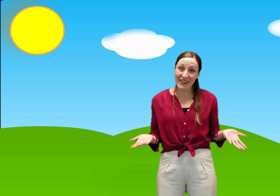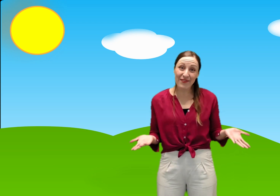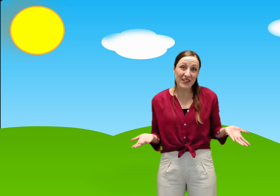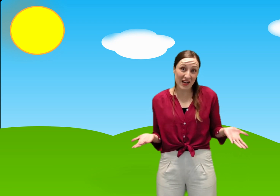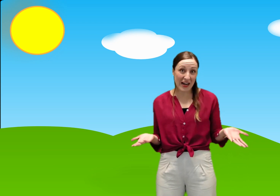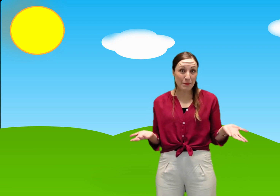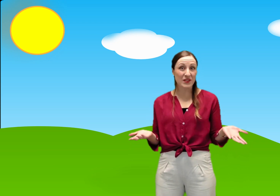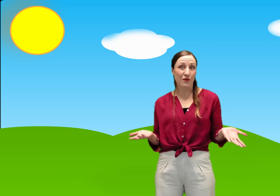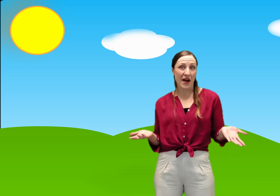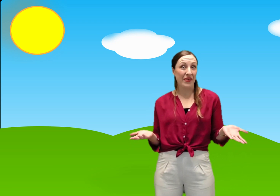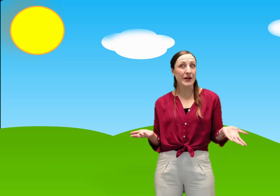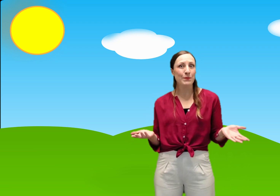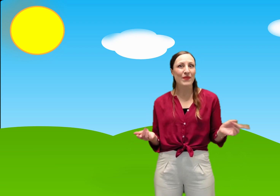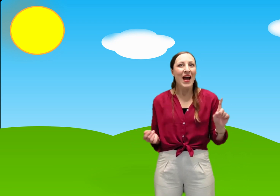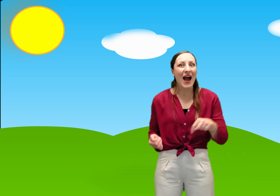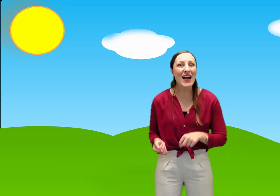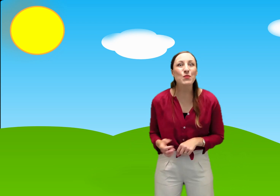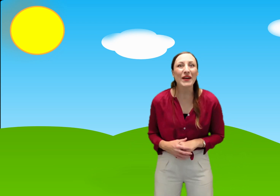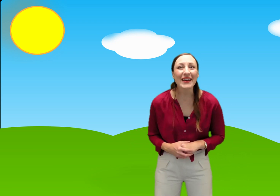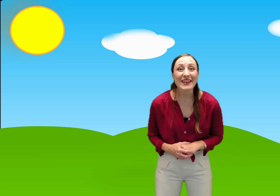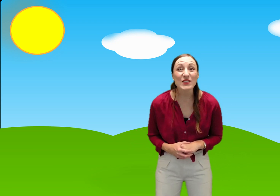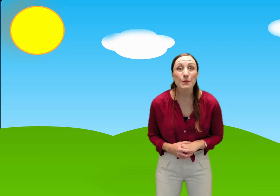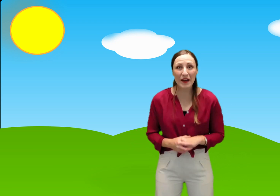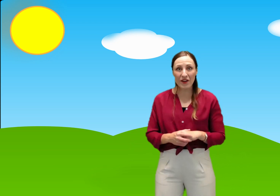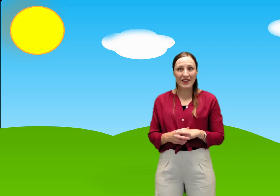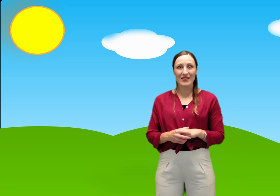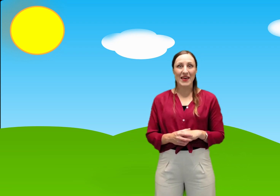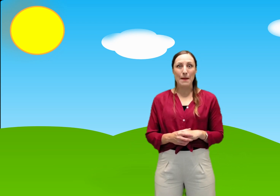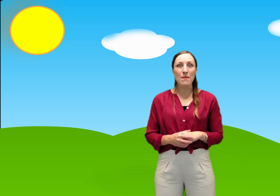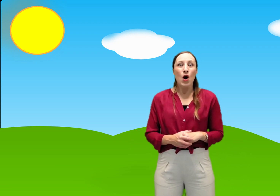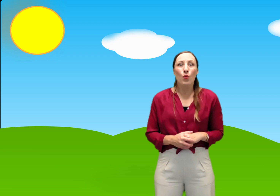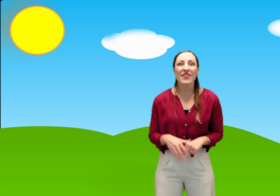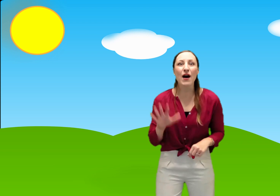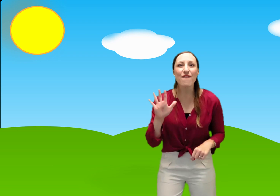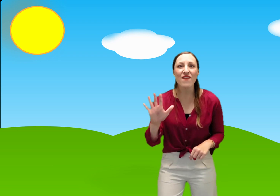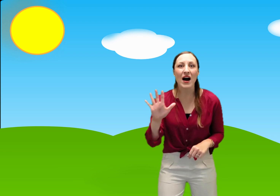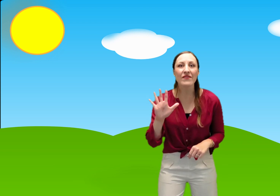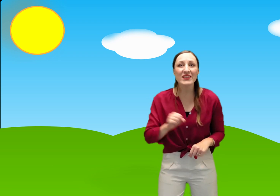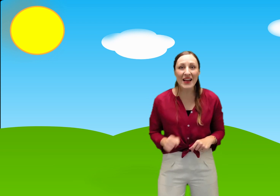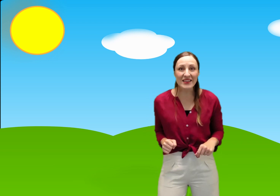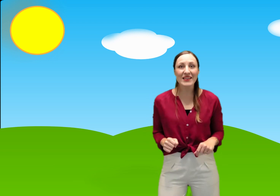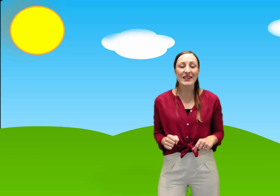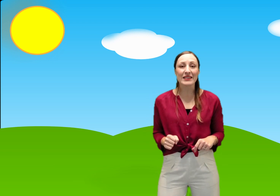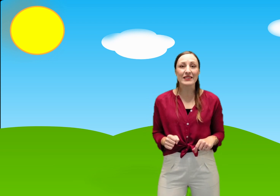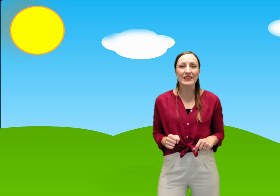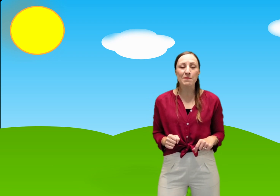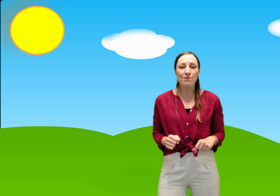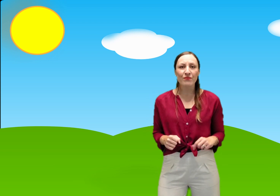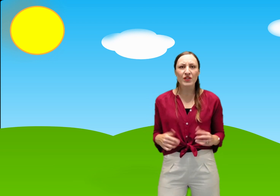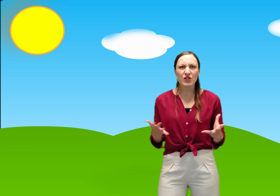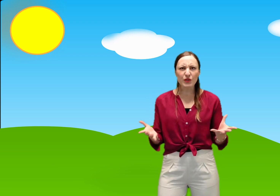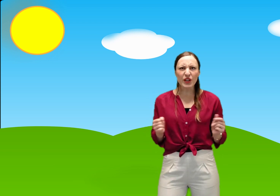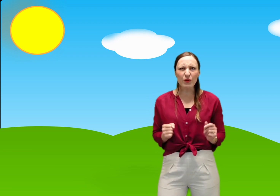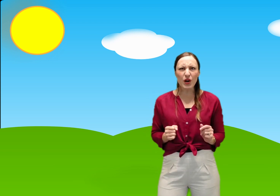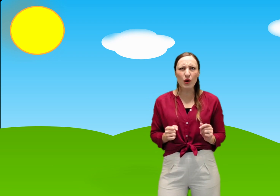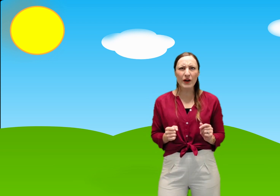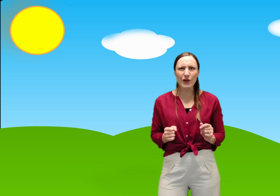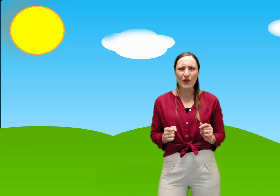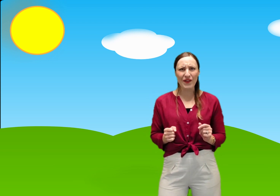different types of weather and we can experience them with our five senses do you know what your